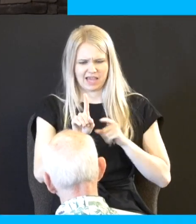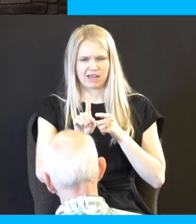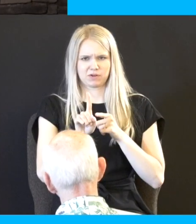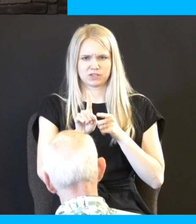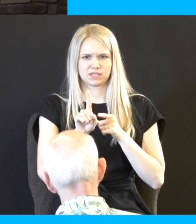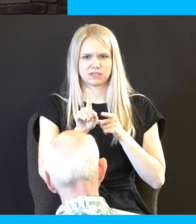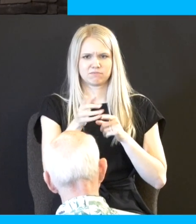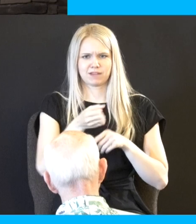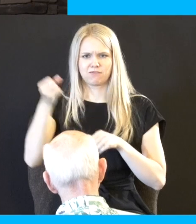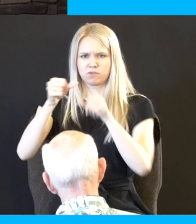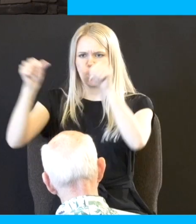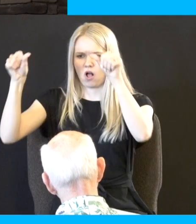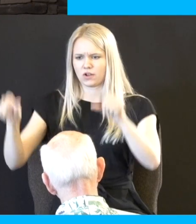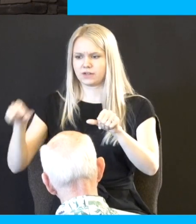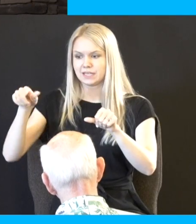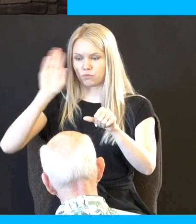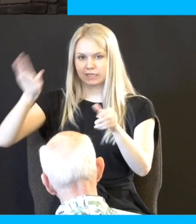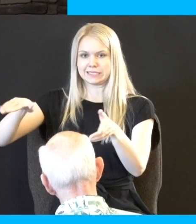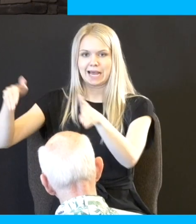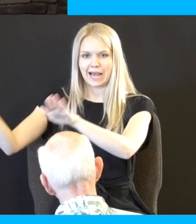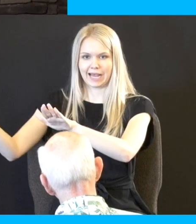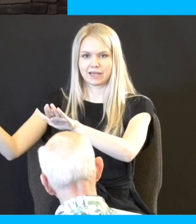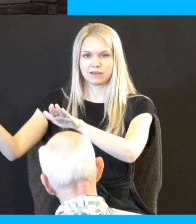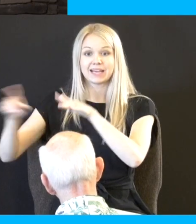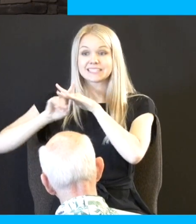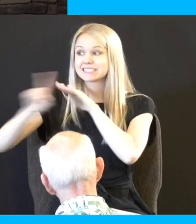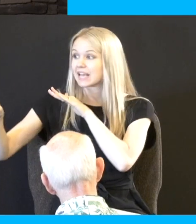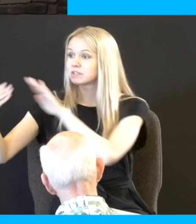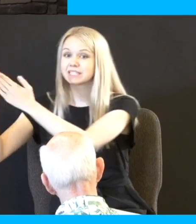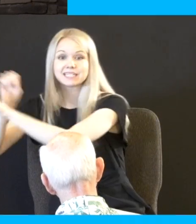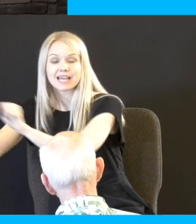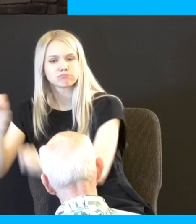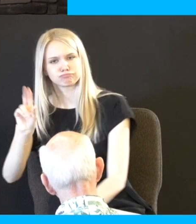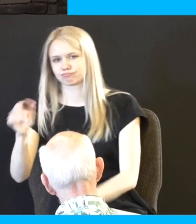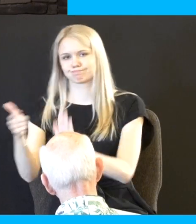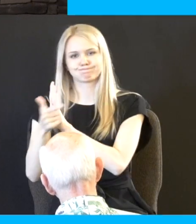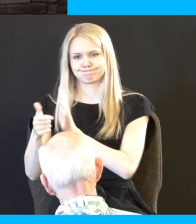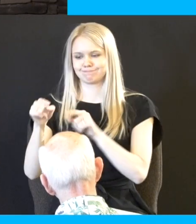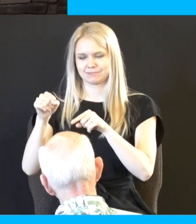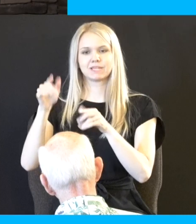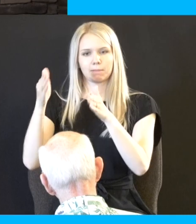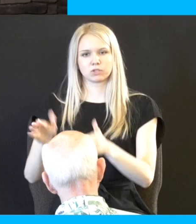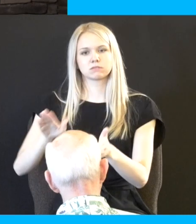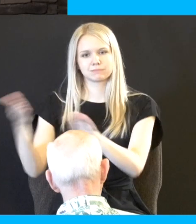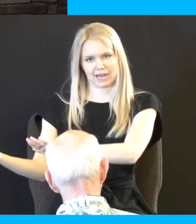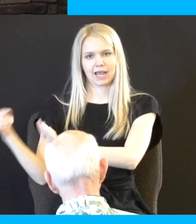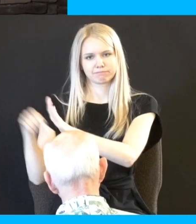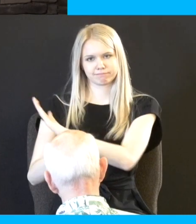that he may die there is no sanctuary for a murderer you are to put them to death okay so that was our review now